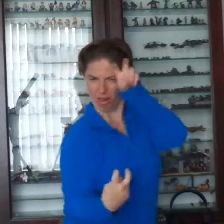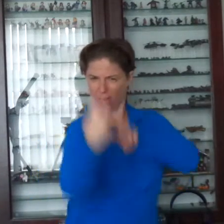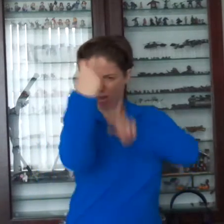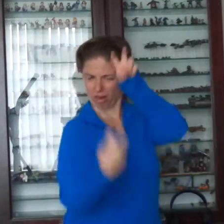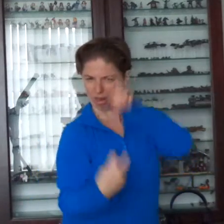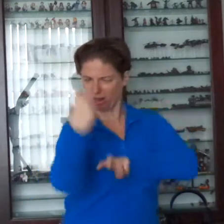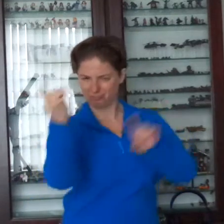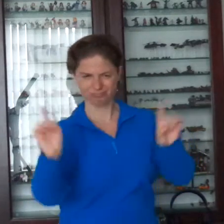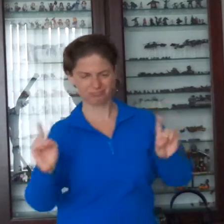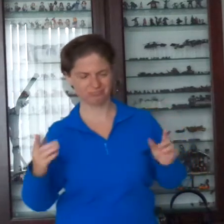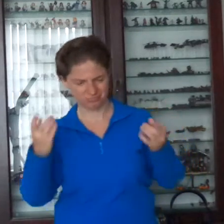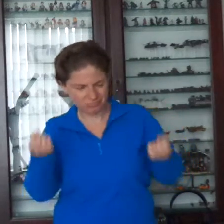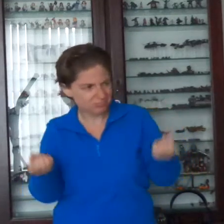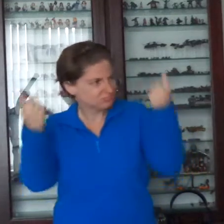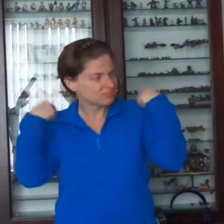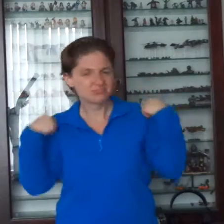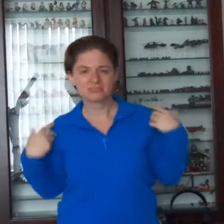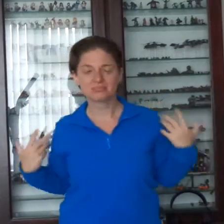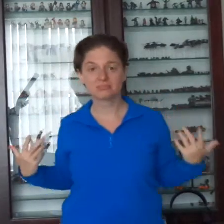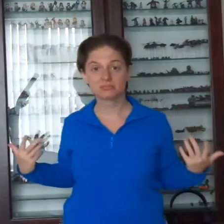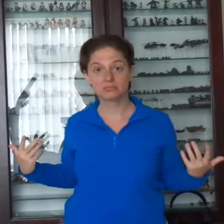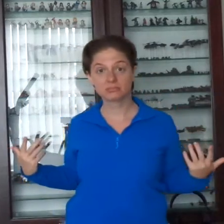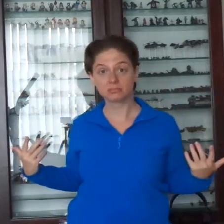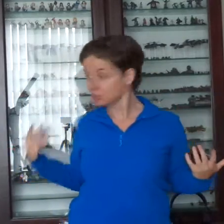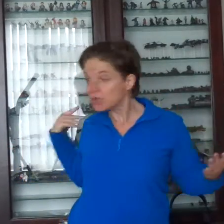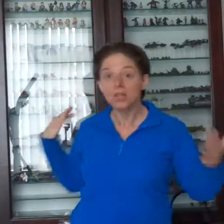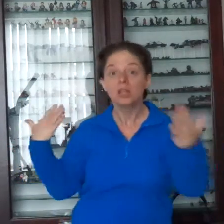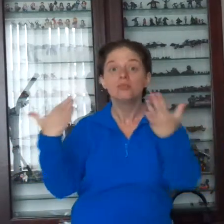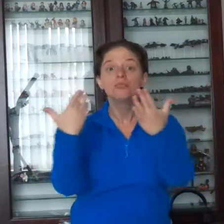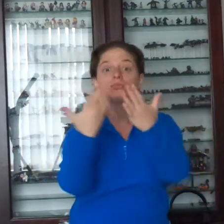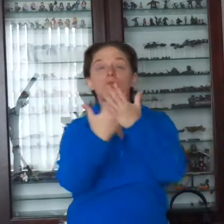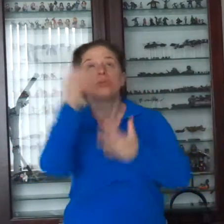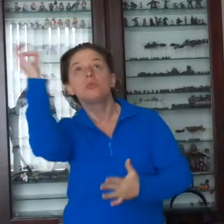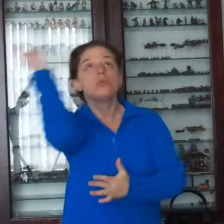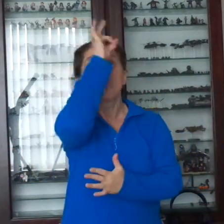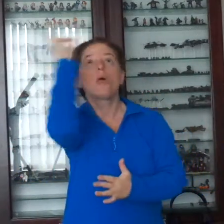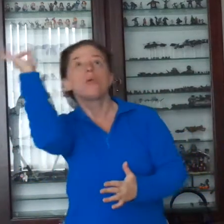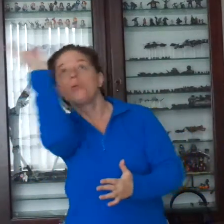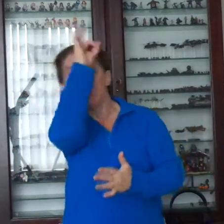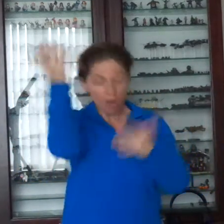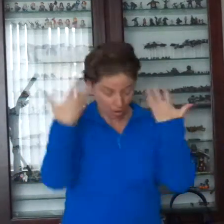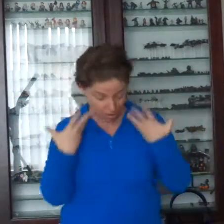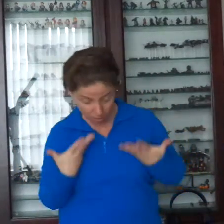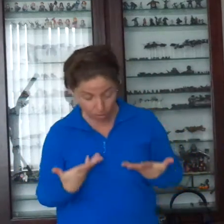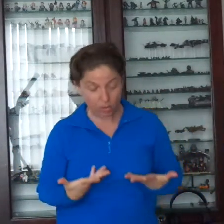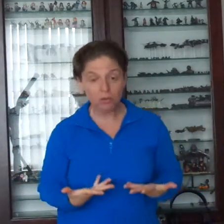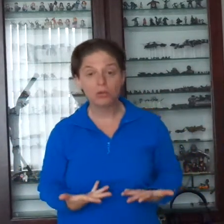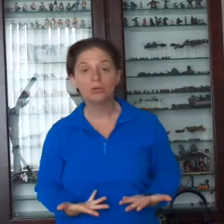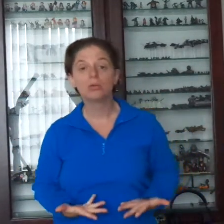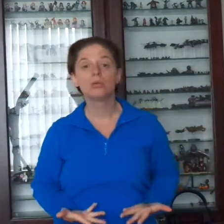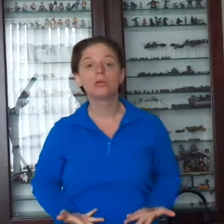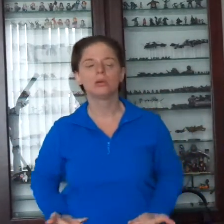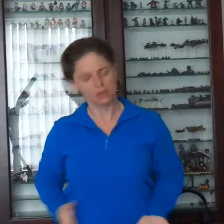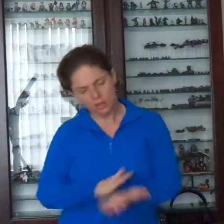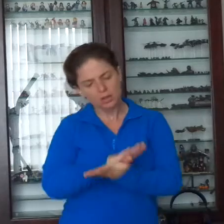Oh, if you don't know me by you will never, me